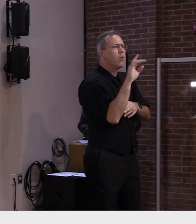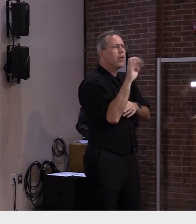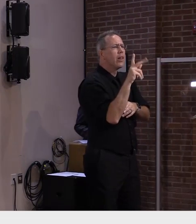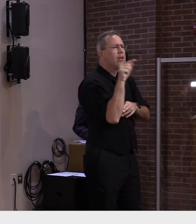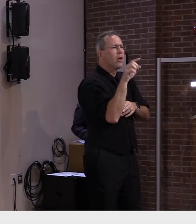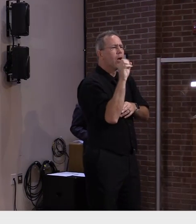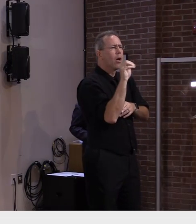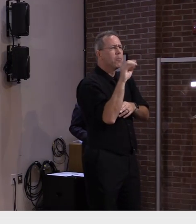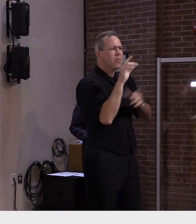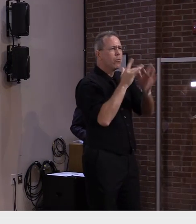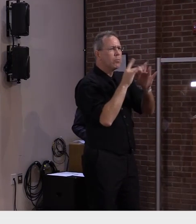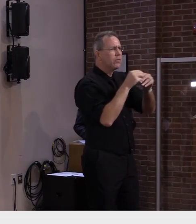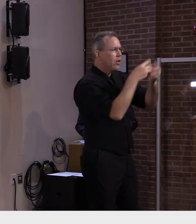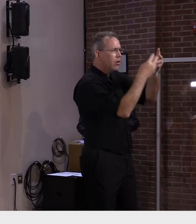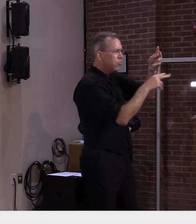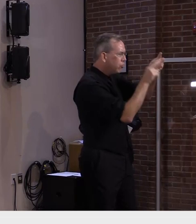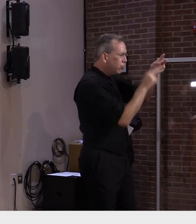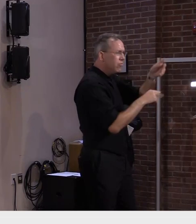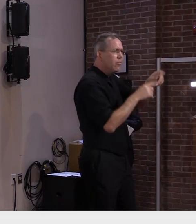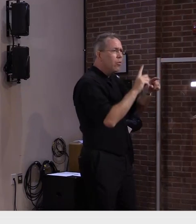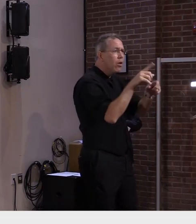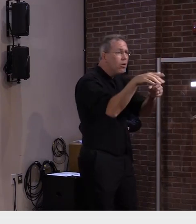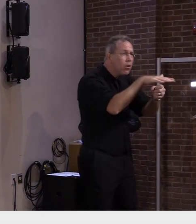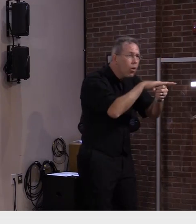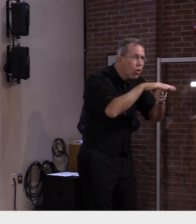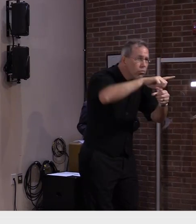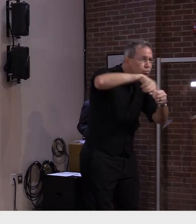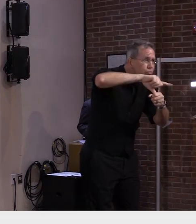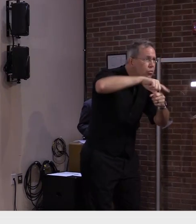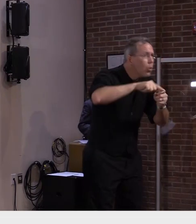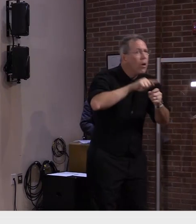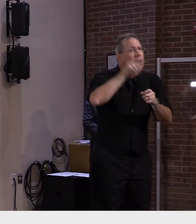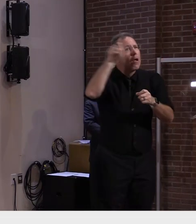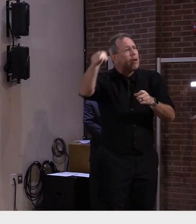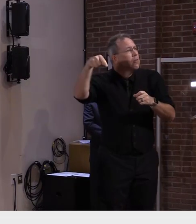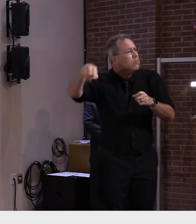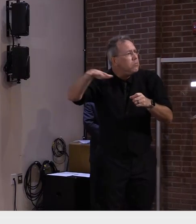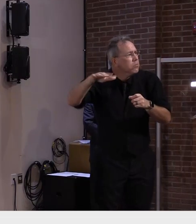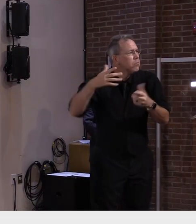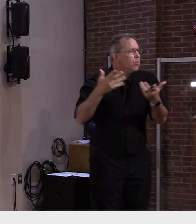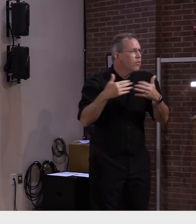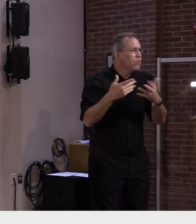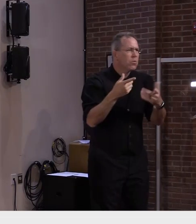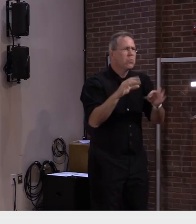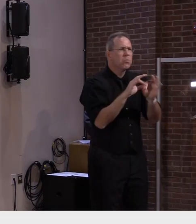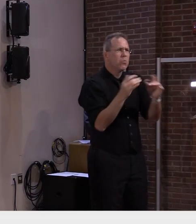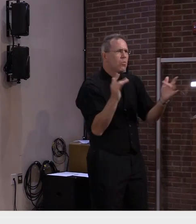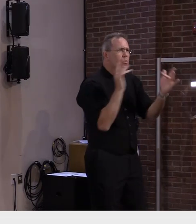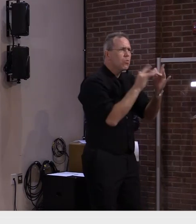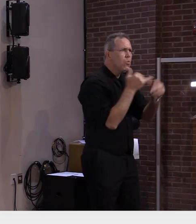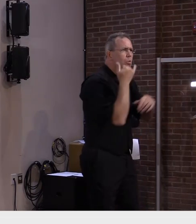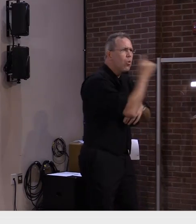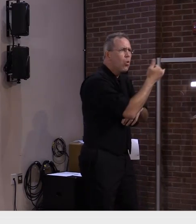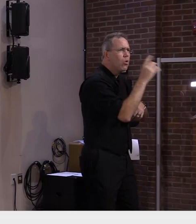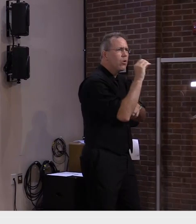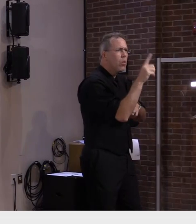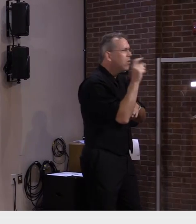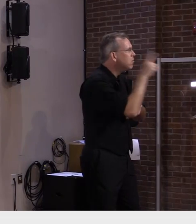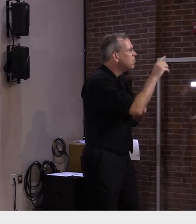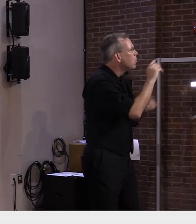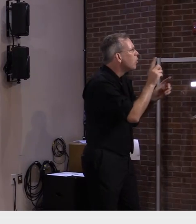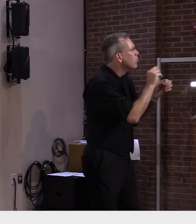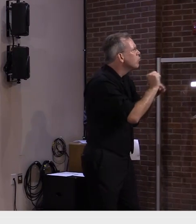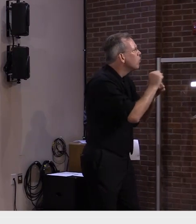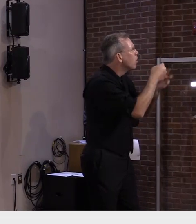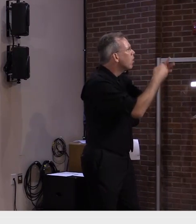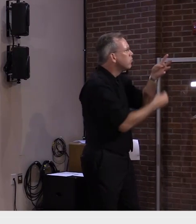claimant and help make that purse that important first connection for the job seeker our team is also holding weekly